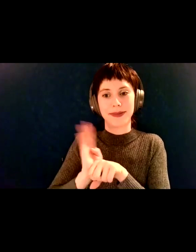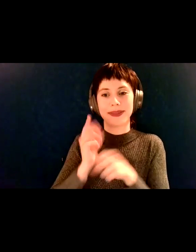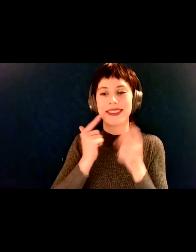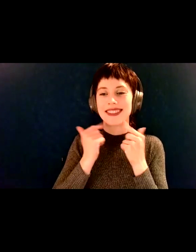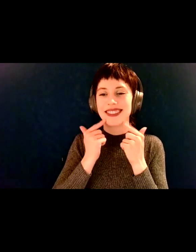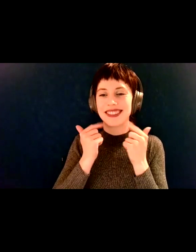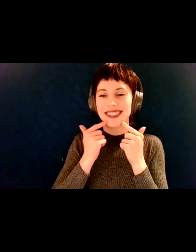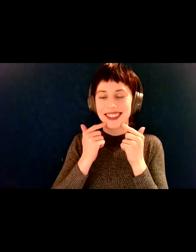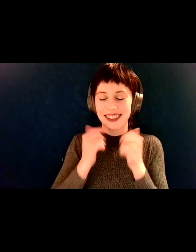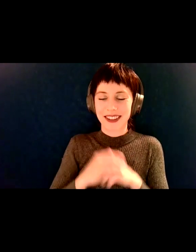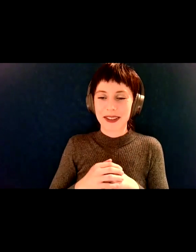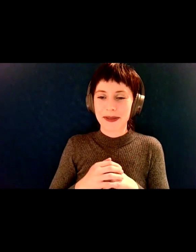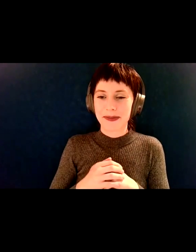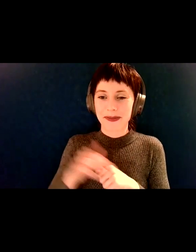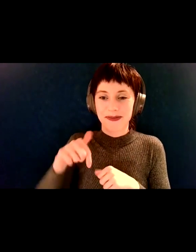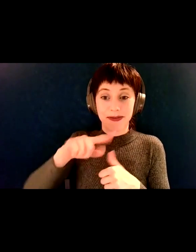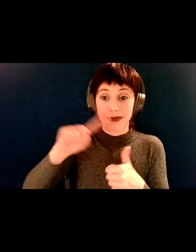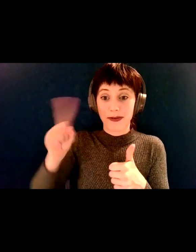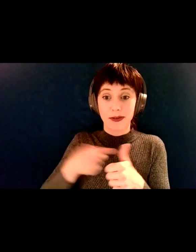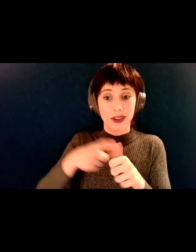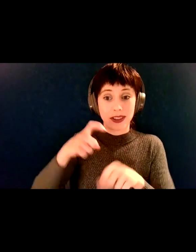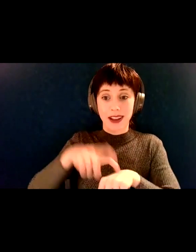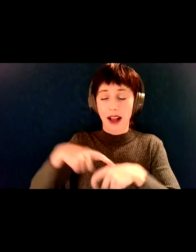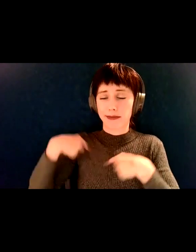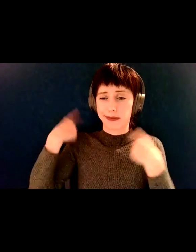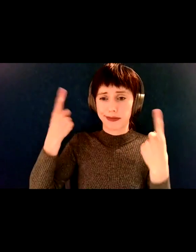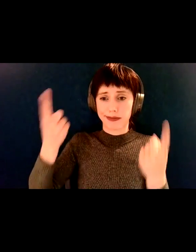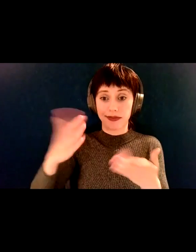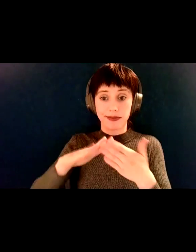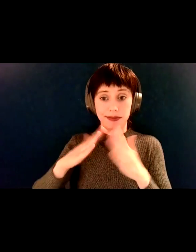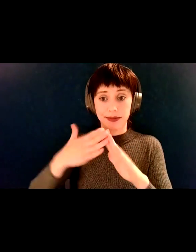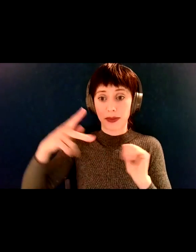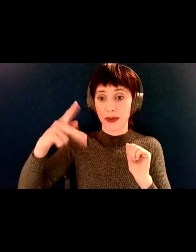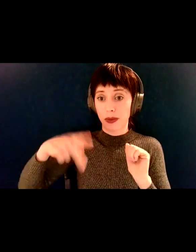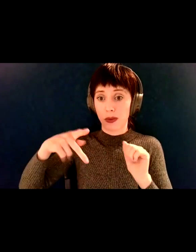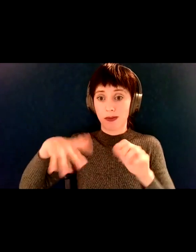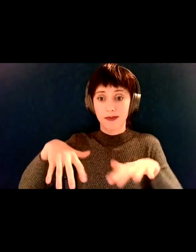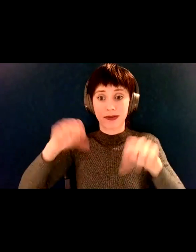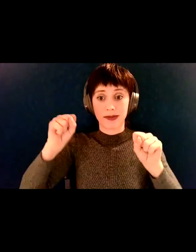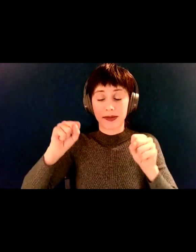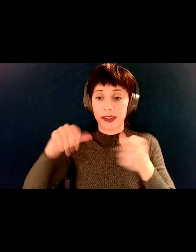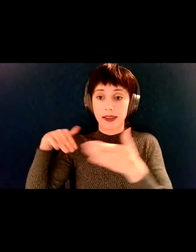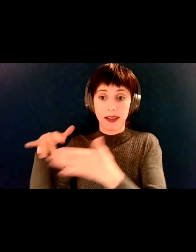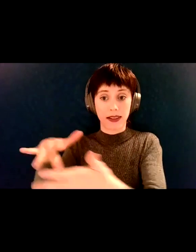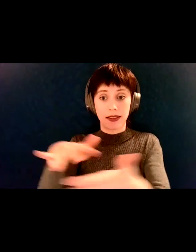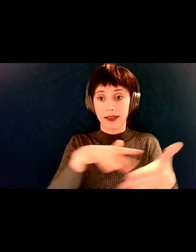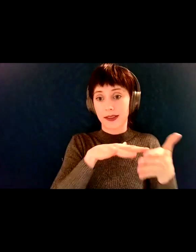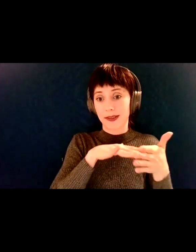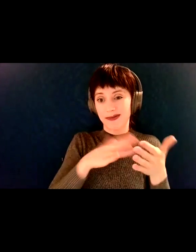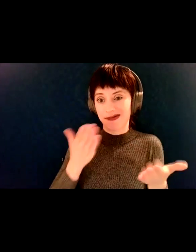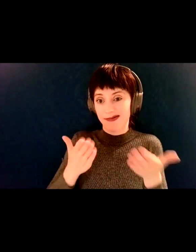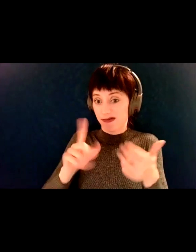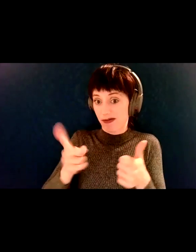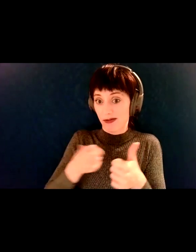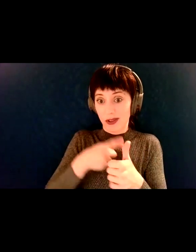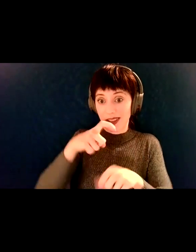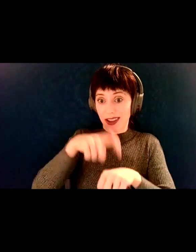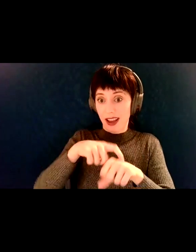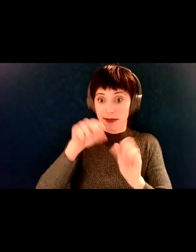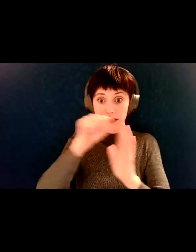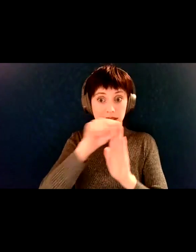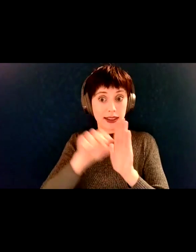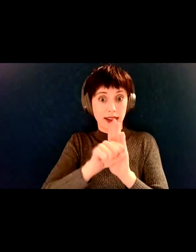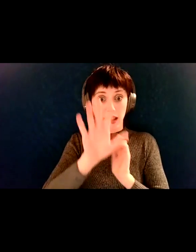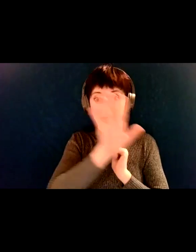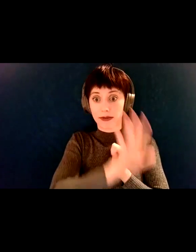has ever done a large study. And we think that this is probably the first time any city in Oregon has ever done this. And